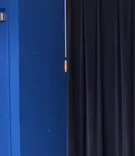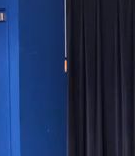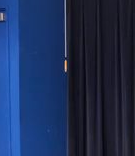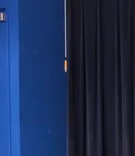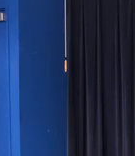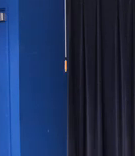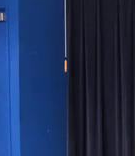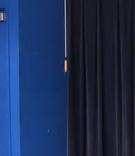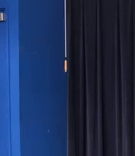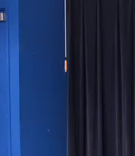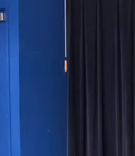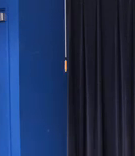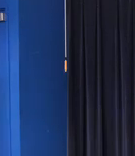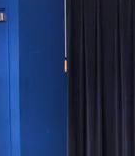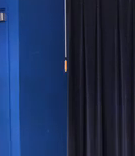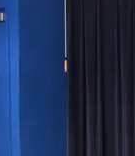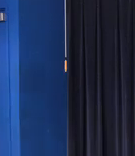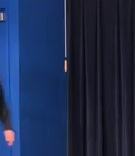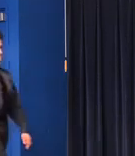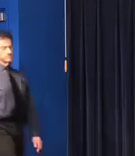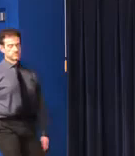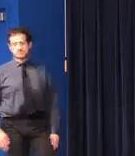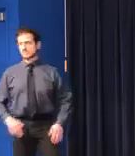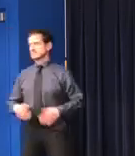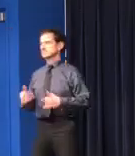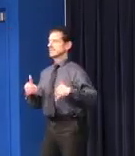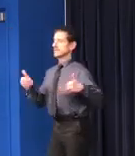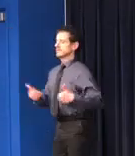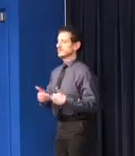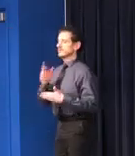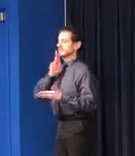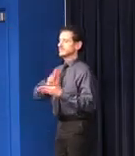And with that, I will turn it over to Secretary Ho.